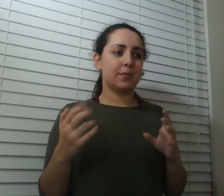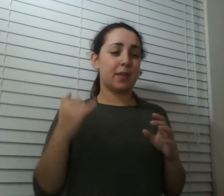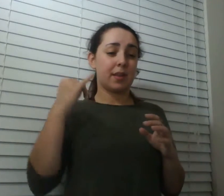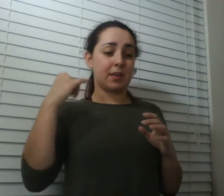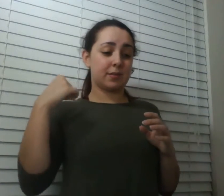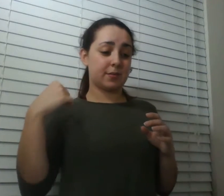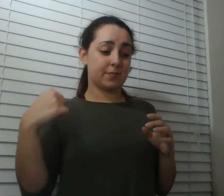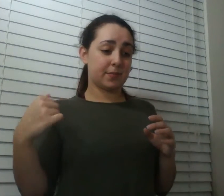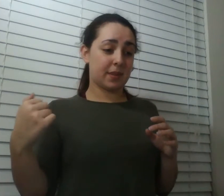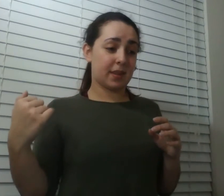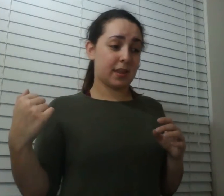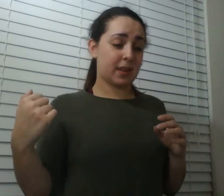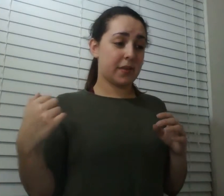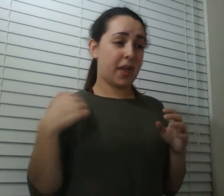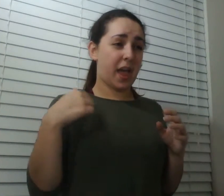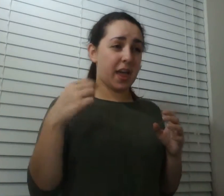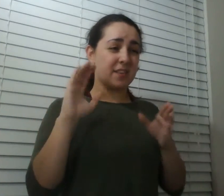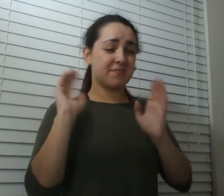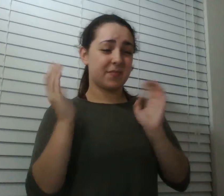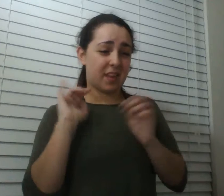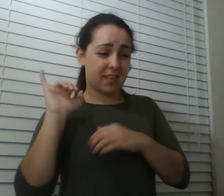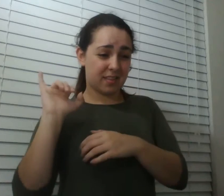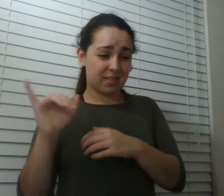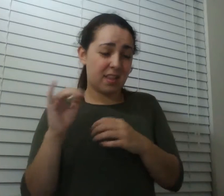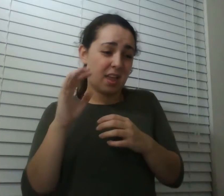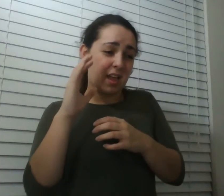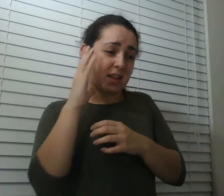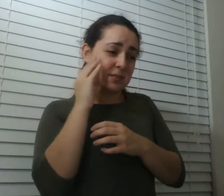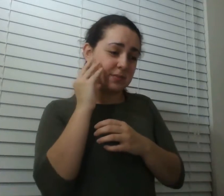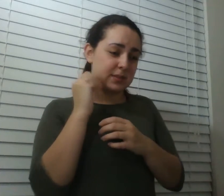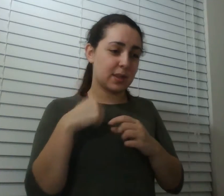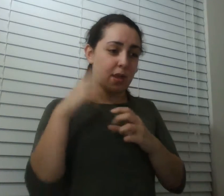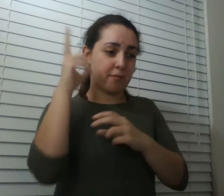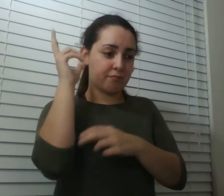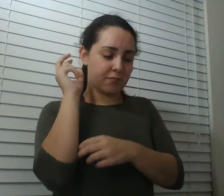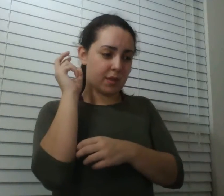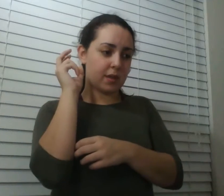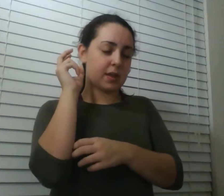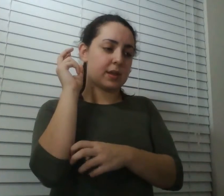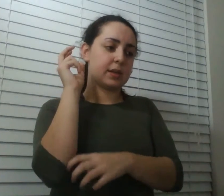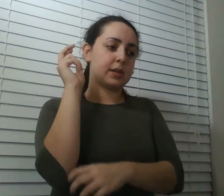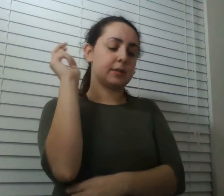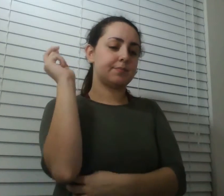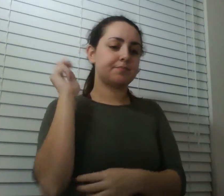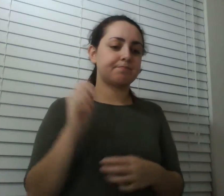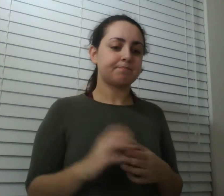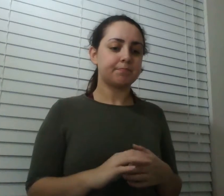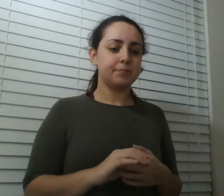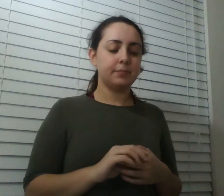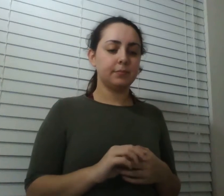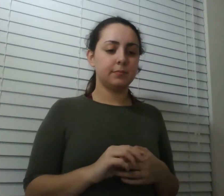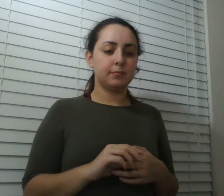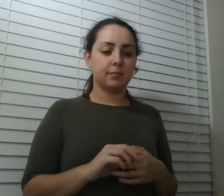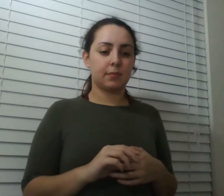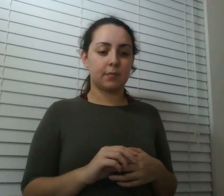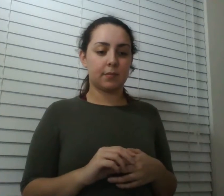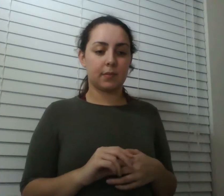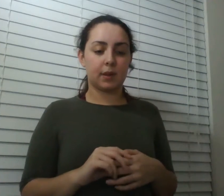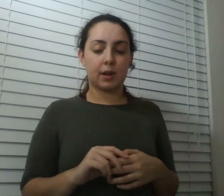and i thought you know a third of that seemed pretty significant to me so she says three